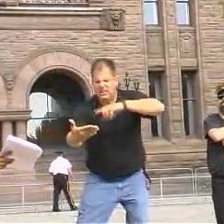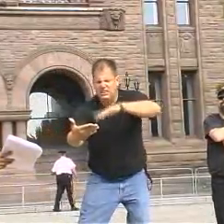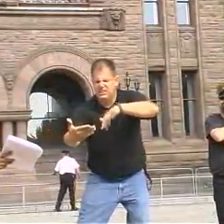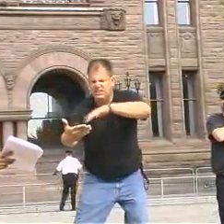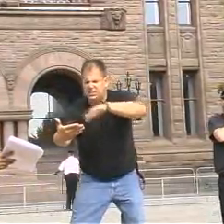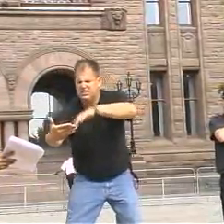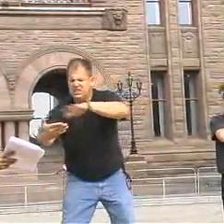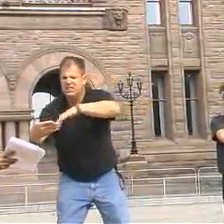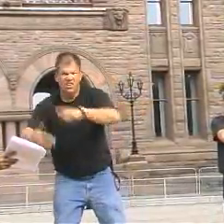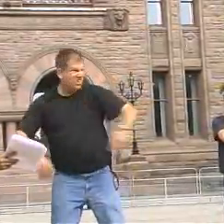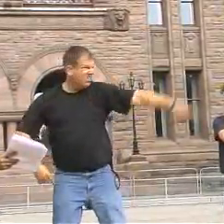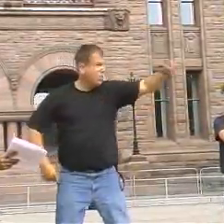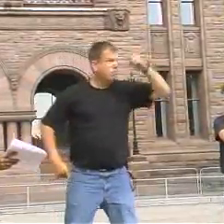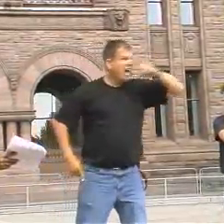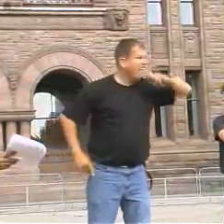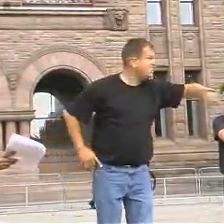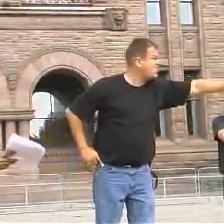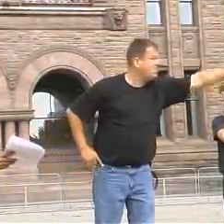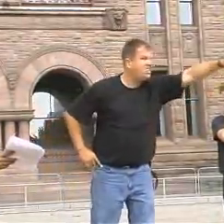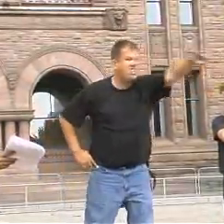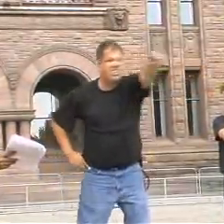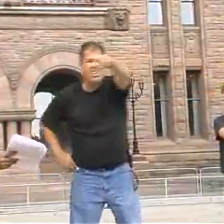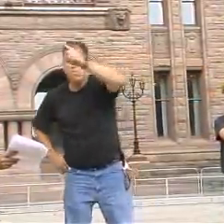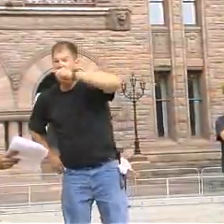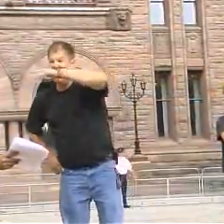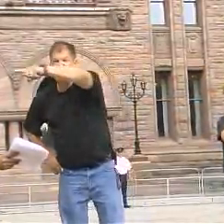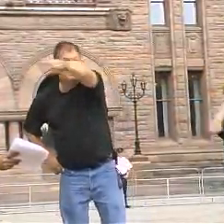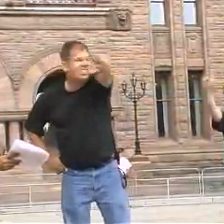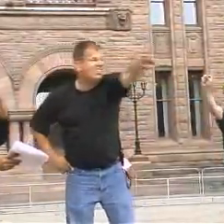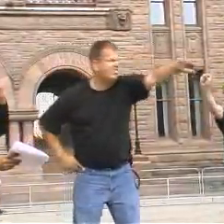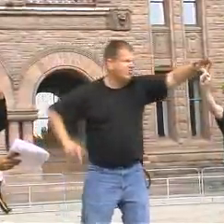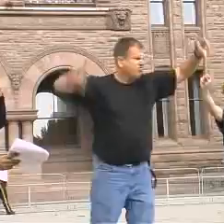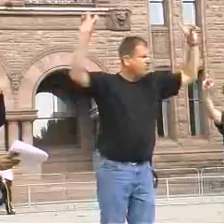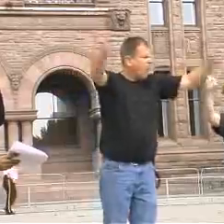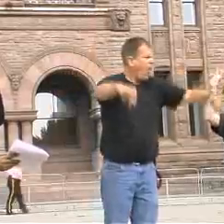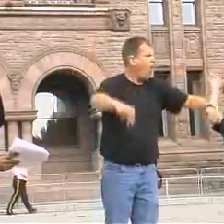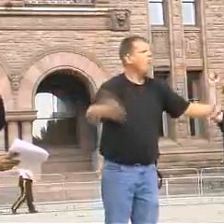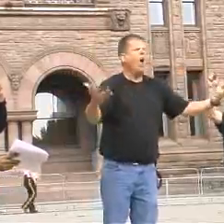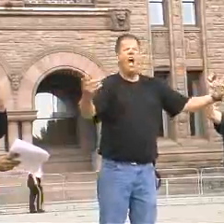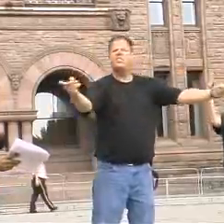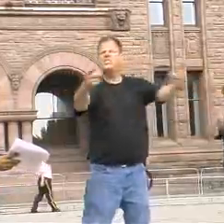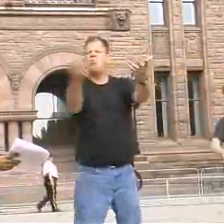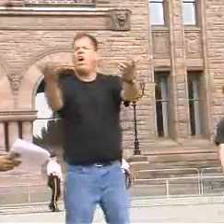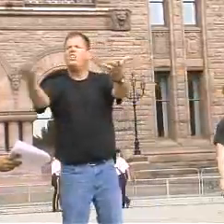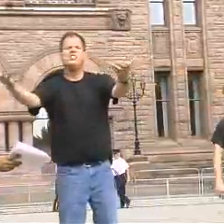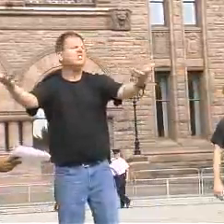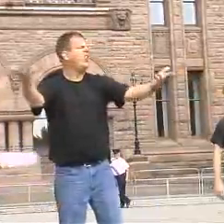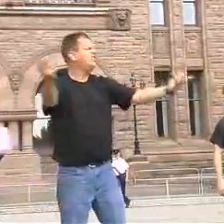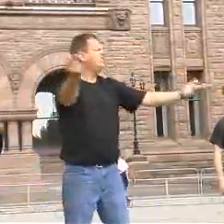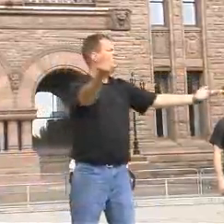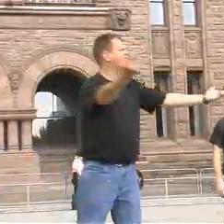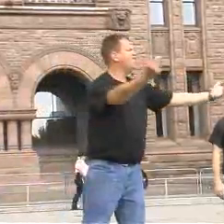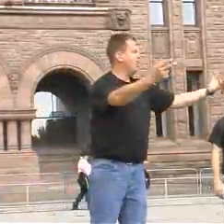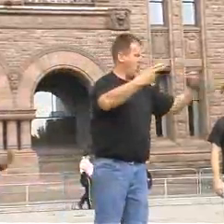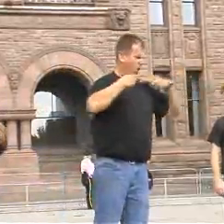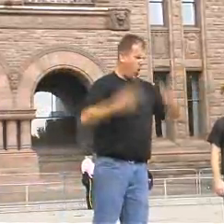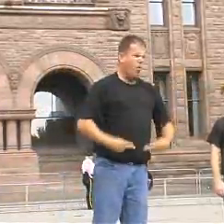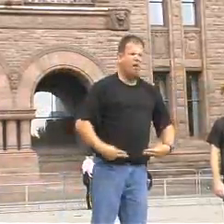as if we were mice in an experiment. Are you? Are you mice? No, so what are you? Who are